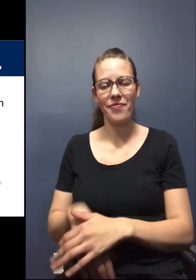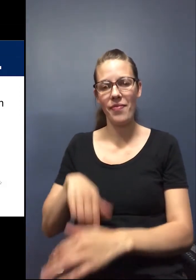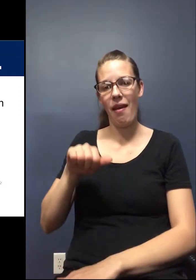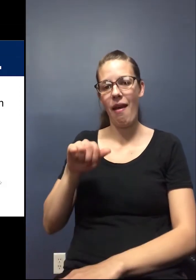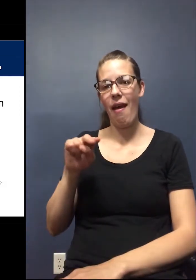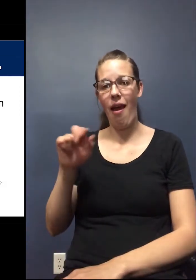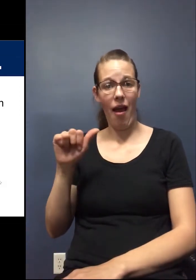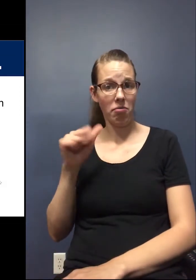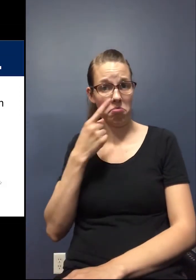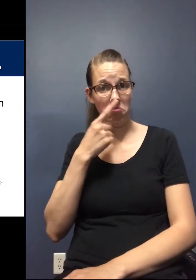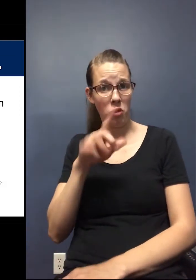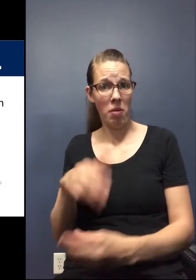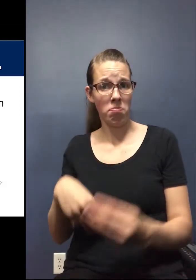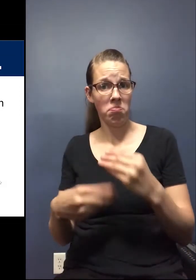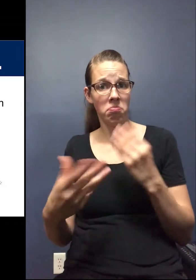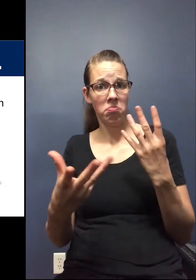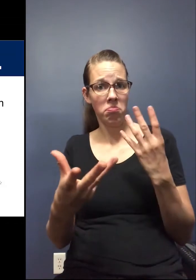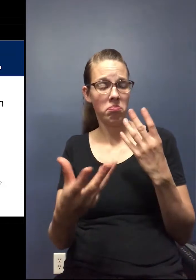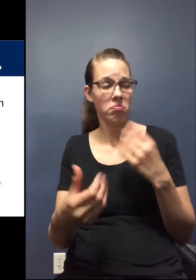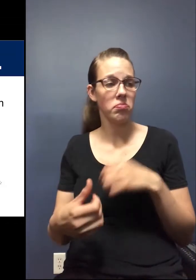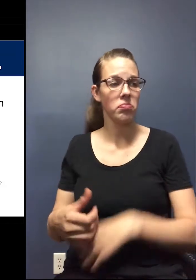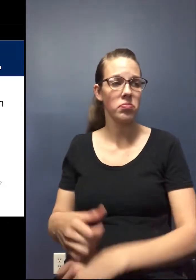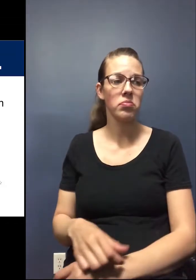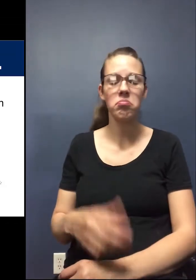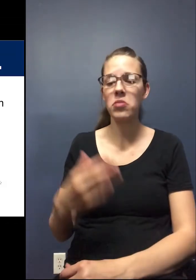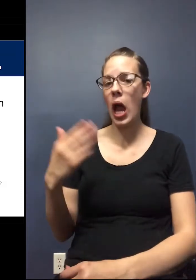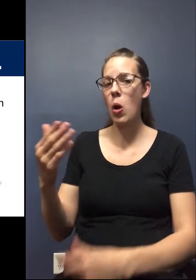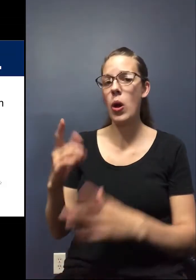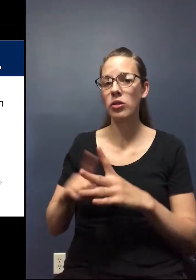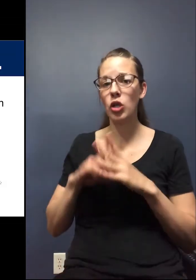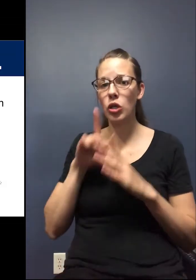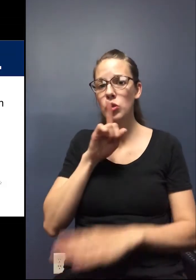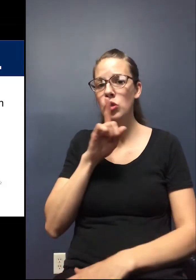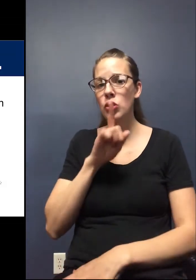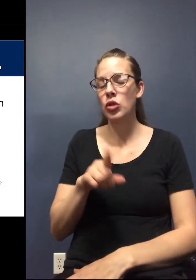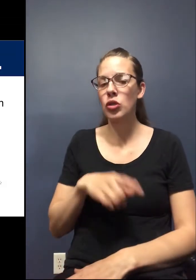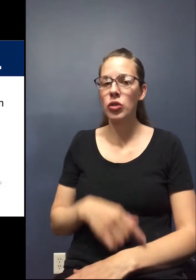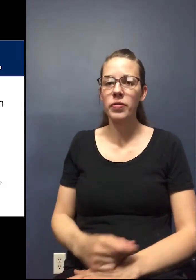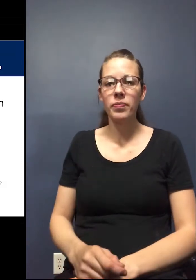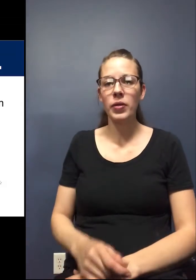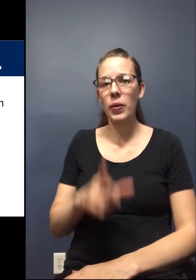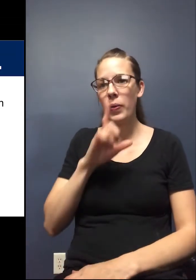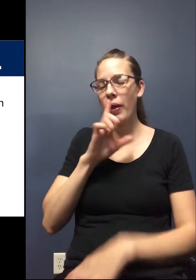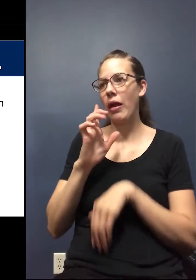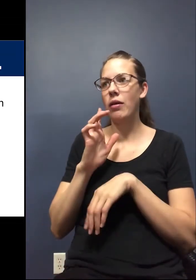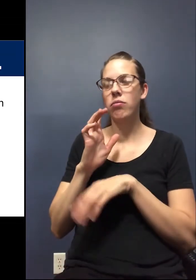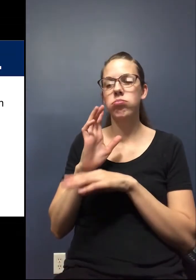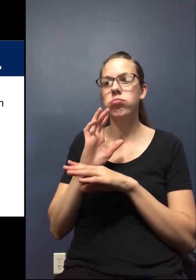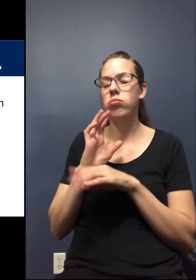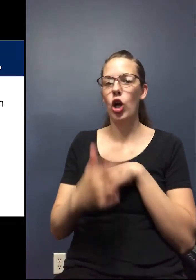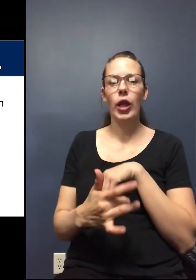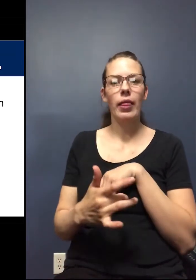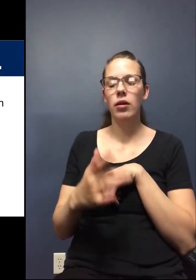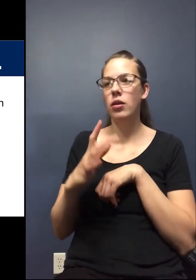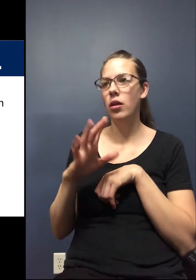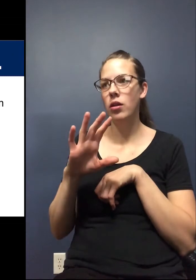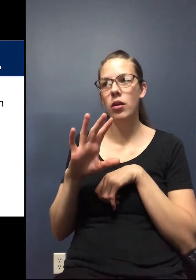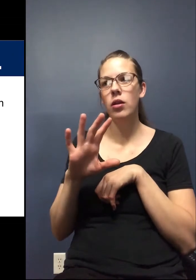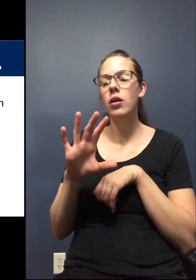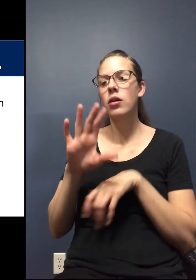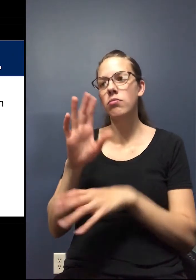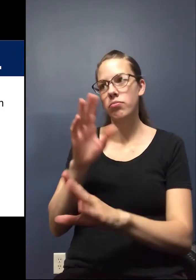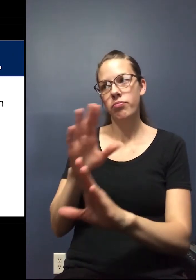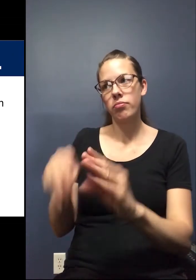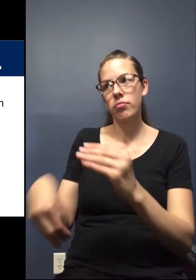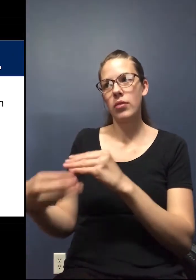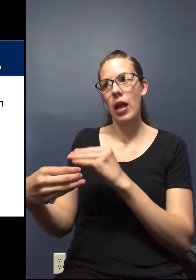Anna, you want to take this one first? I can go ahead and get us started. So really early on, and just a little aside,